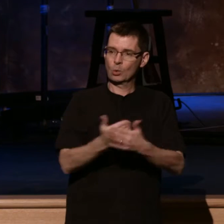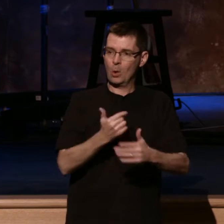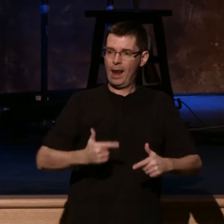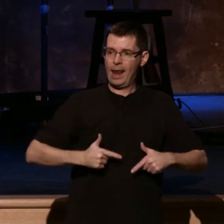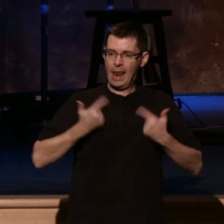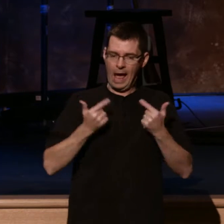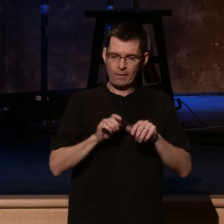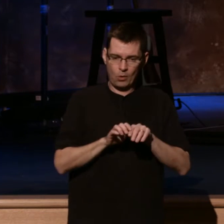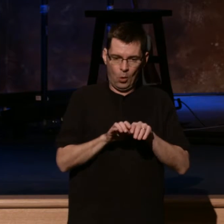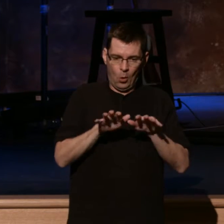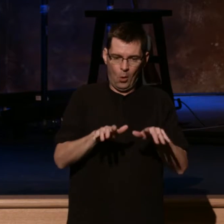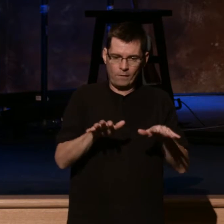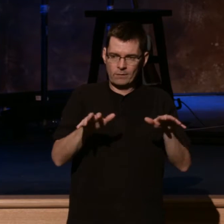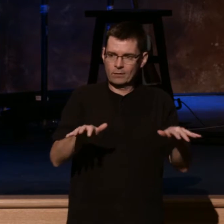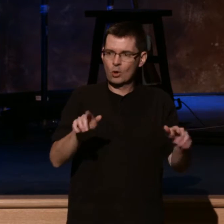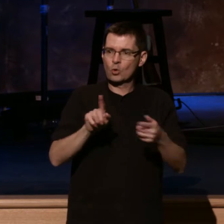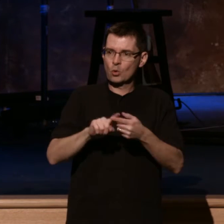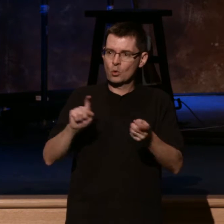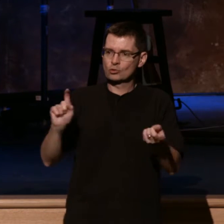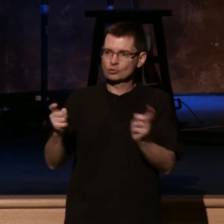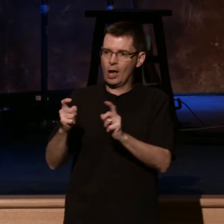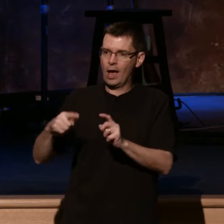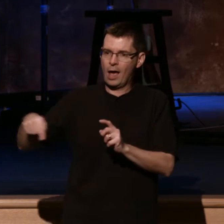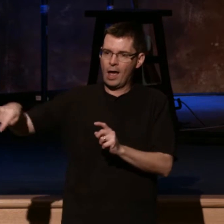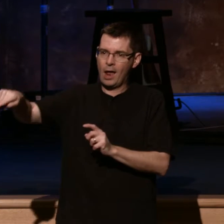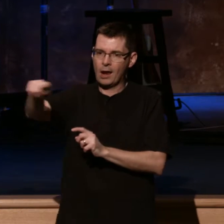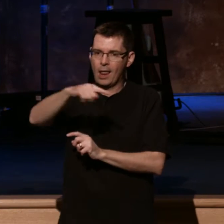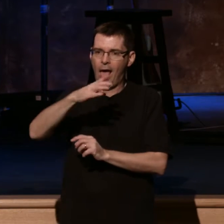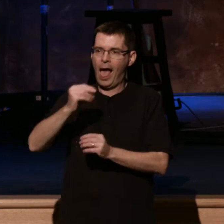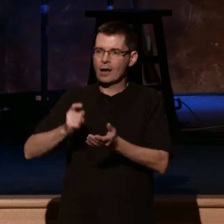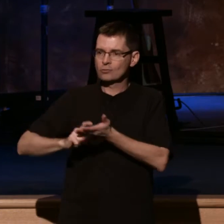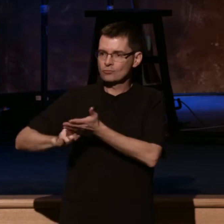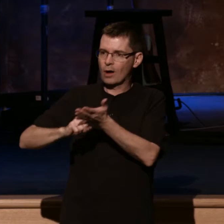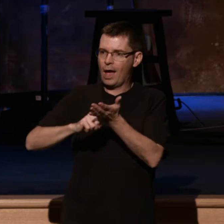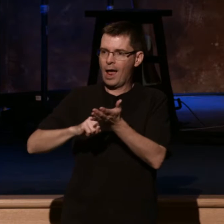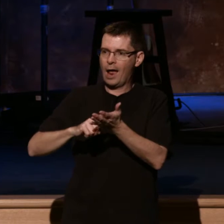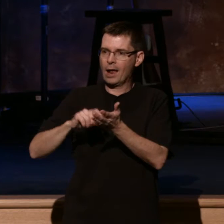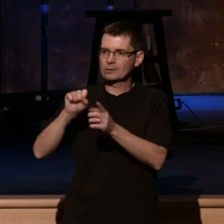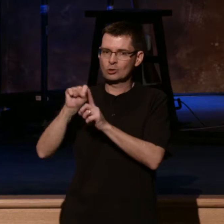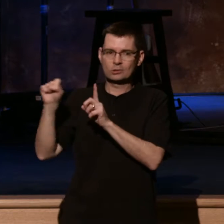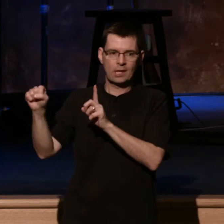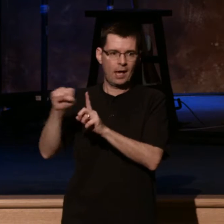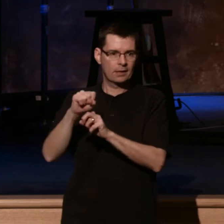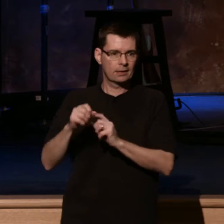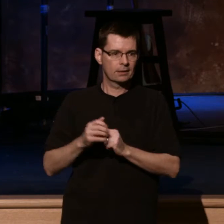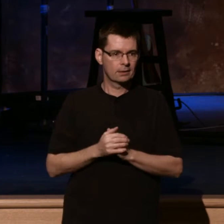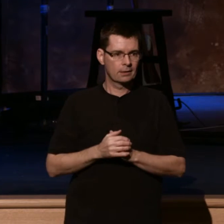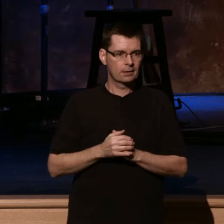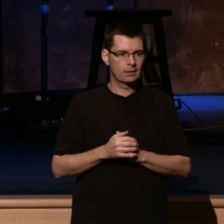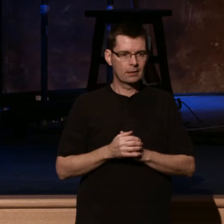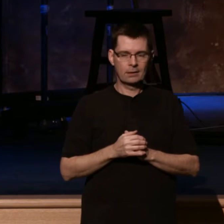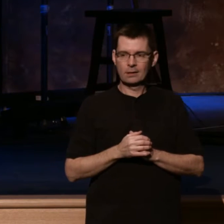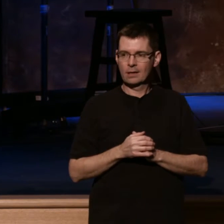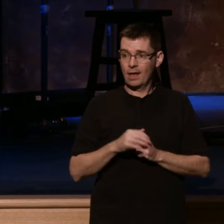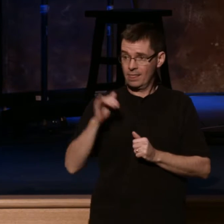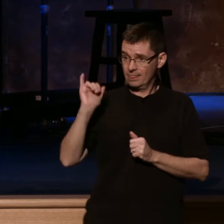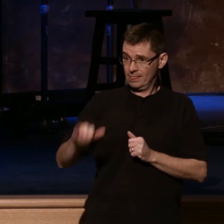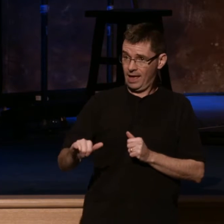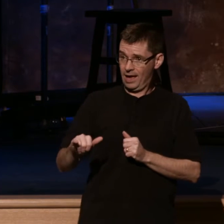for the conversion of outsiders and the renovation of society. Here's the point. During that revival, started by guys just like